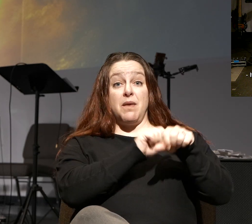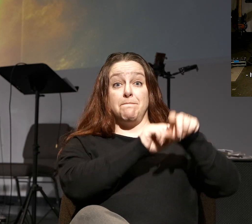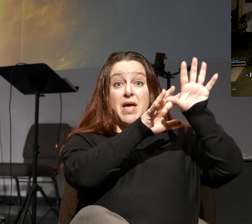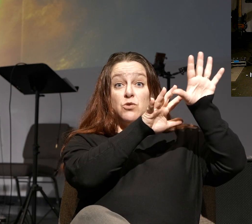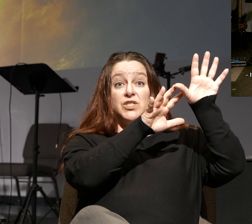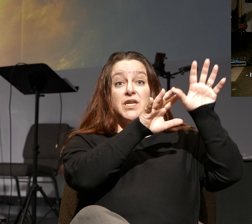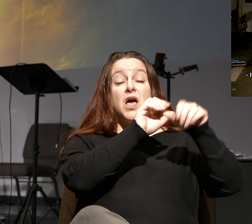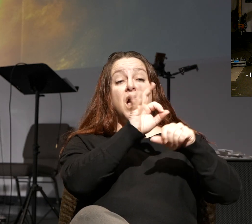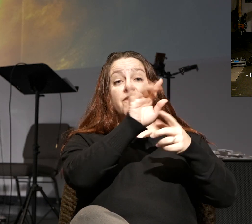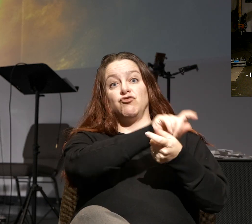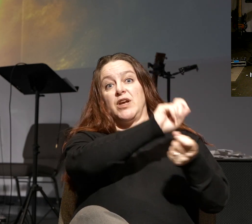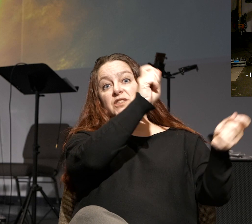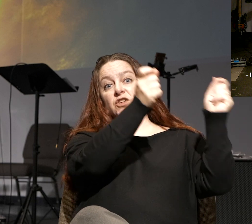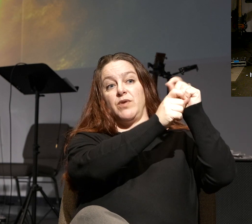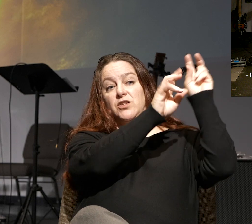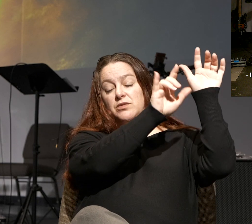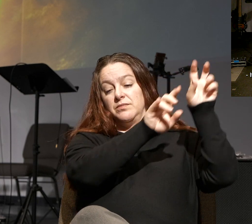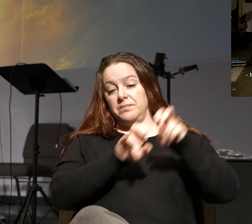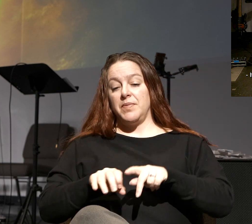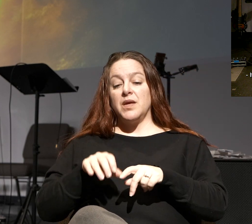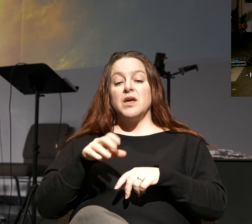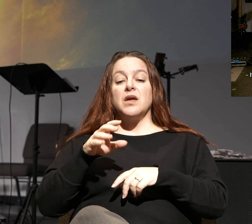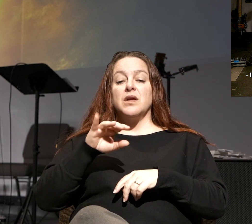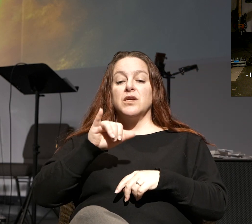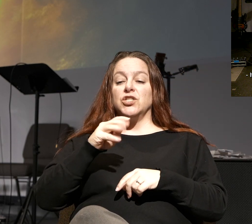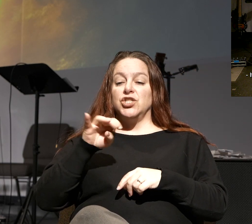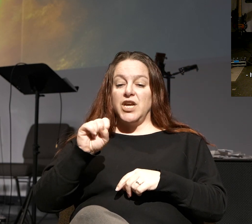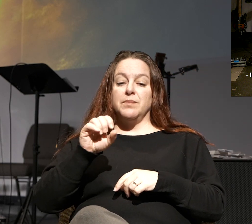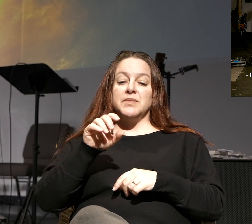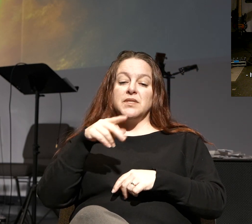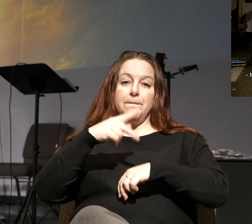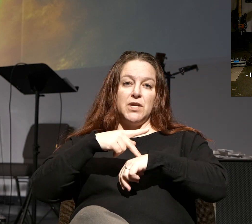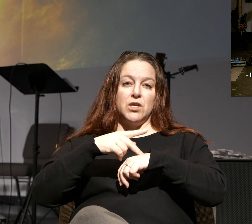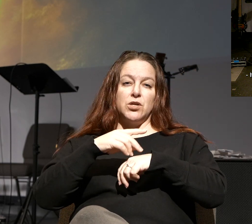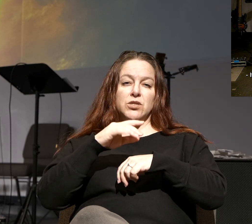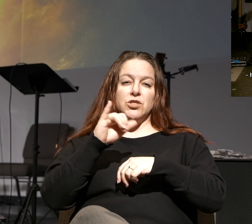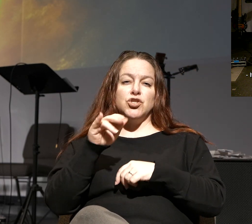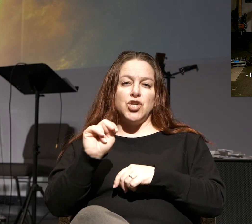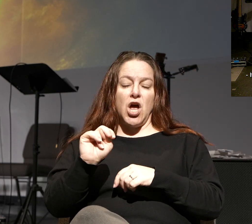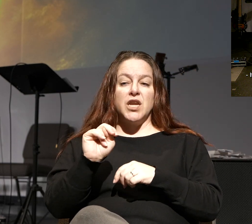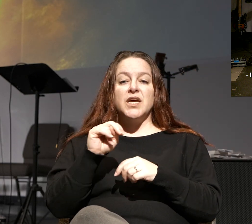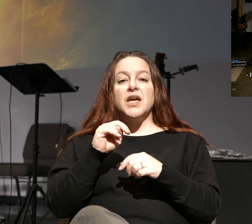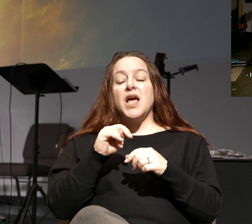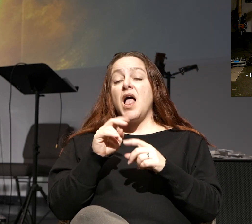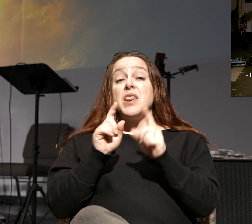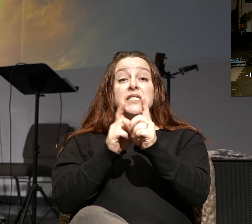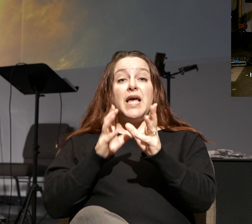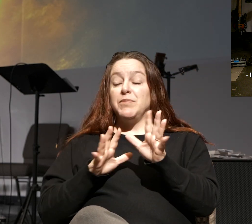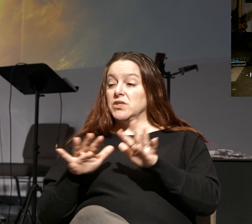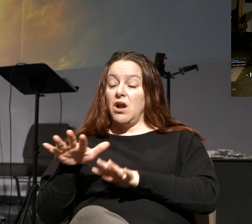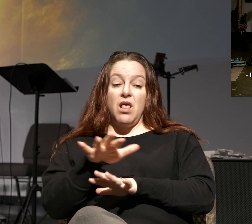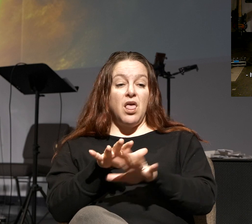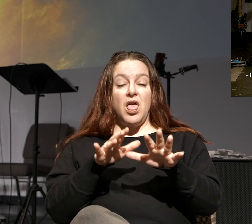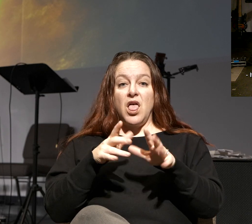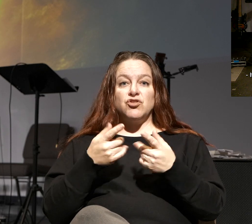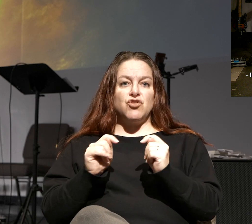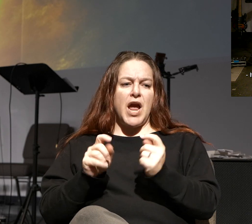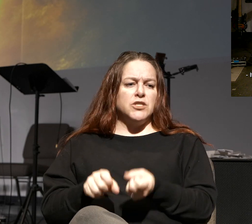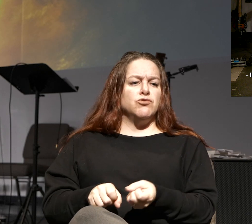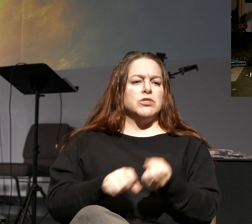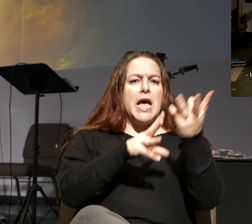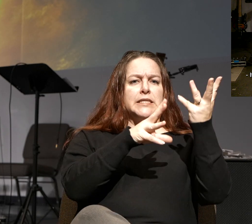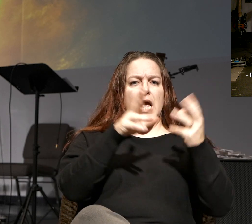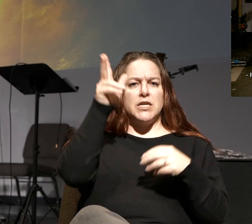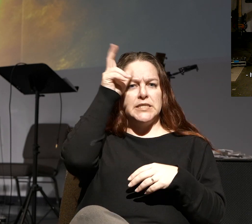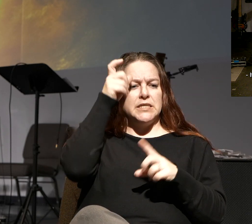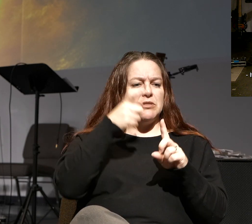Transfiguration, Peter, James, and John. They come down to the bottom, and the disciples are stumbling around trying to cast a demon out of a